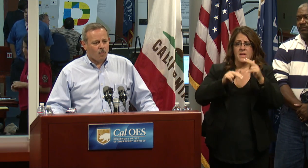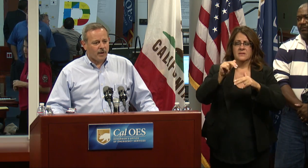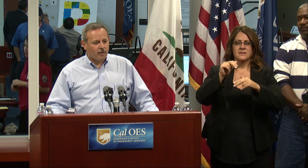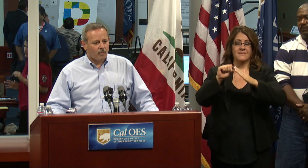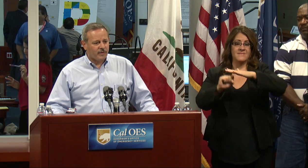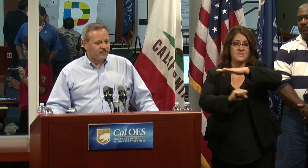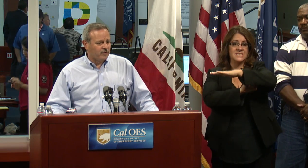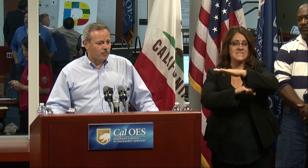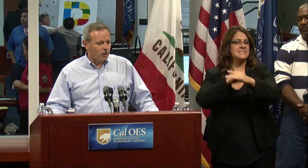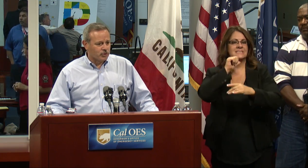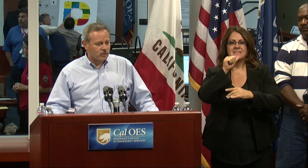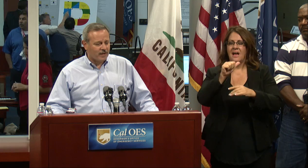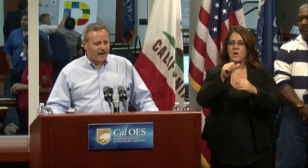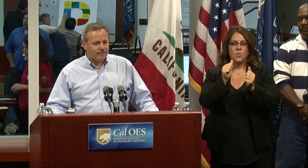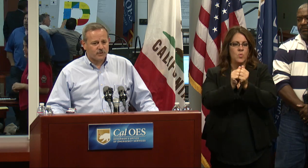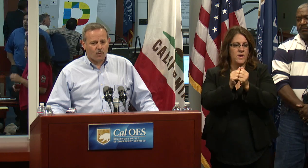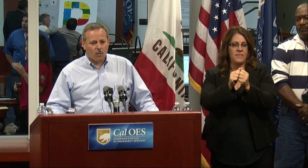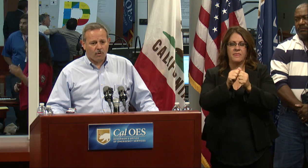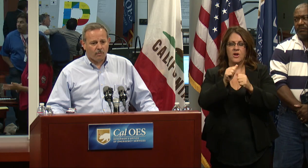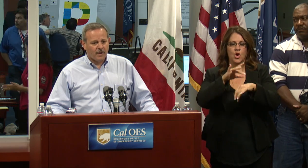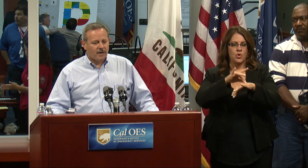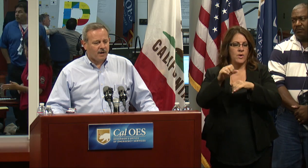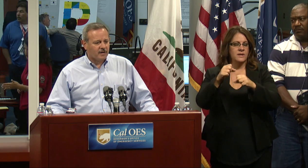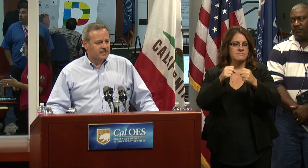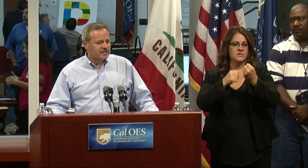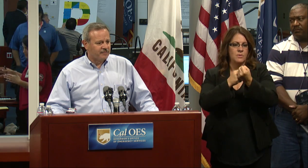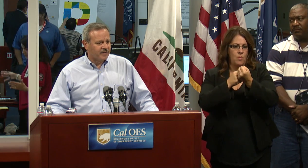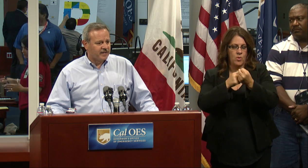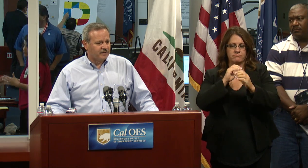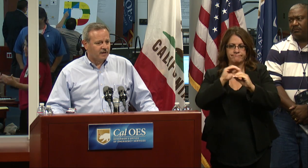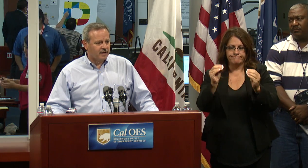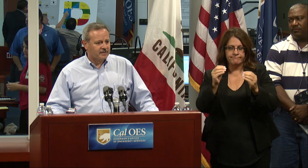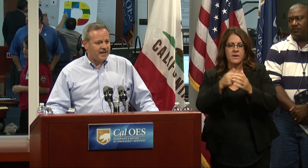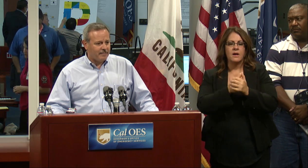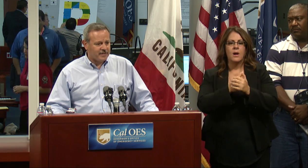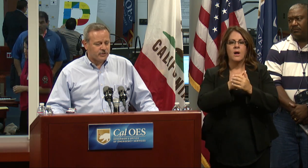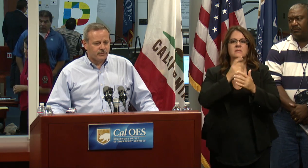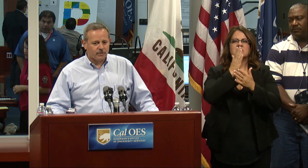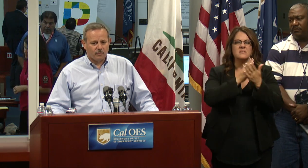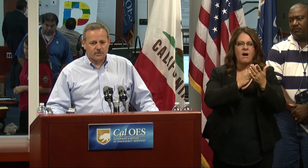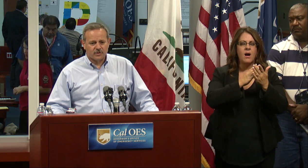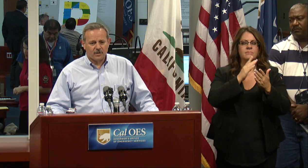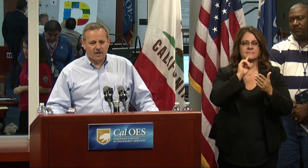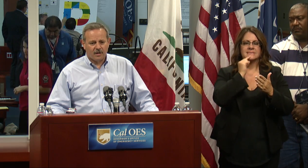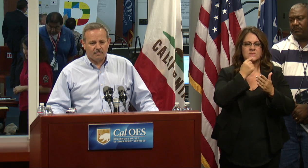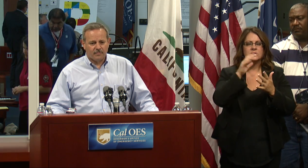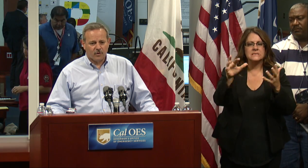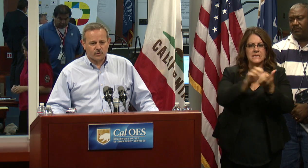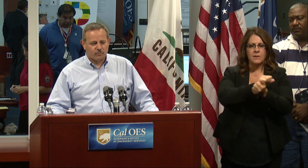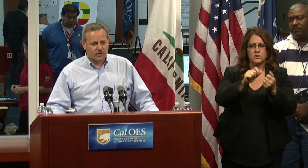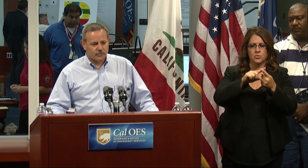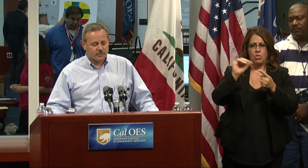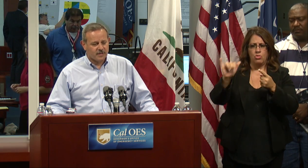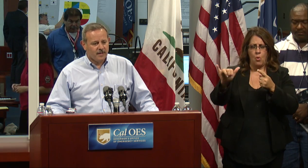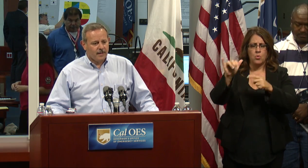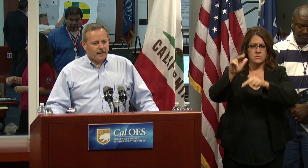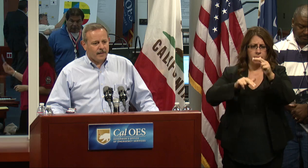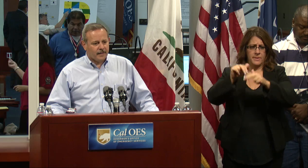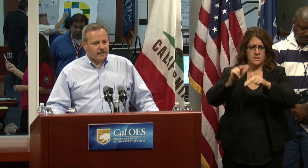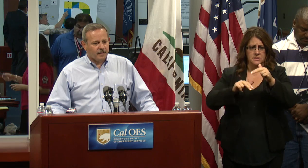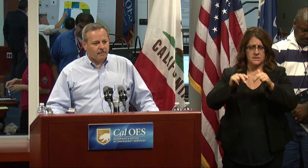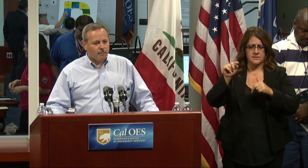where we've seen either partial collapse or significant damage to those those structures.